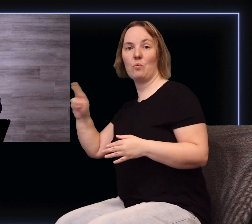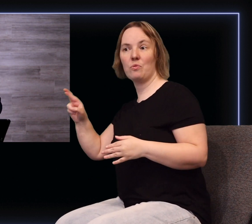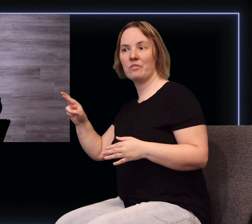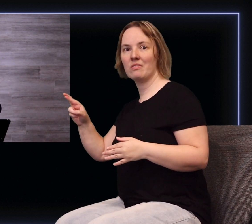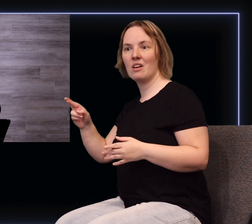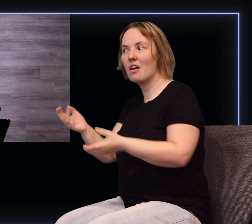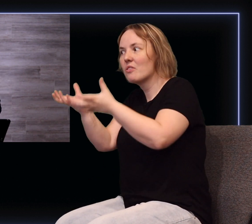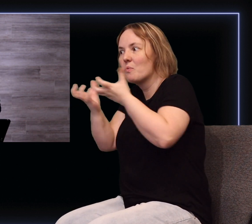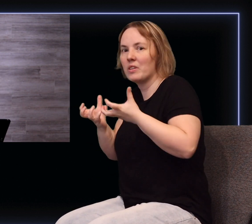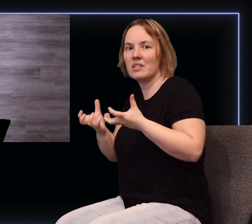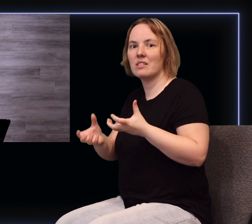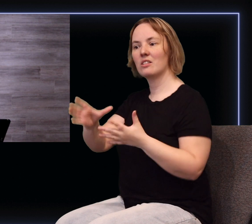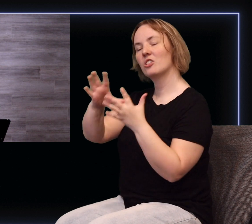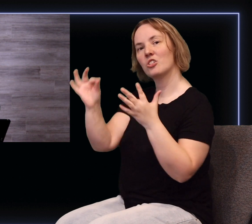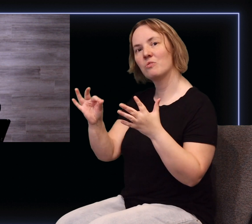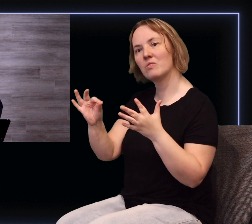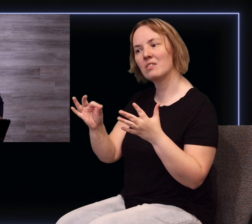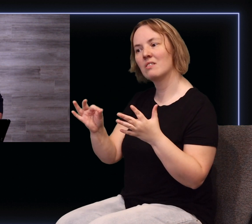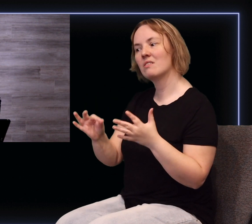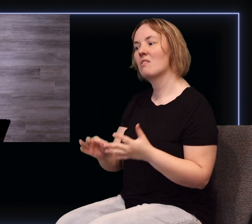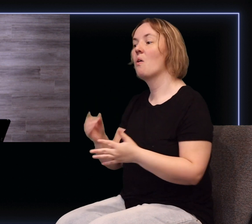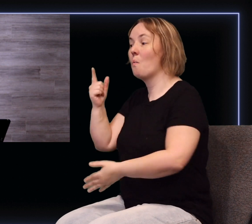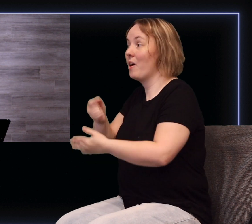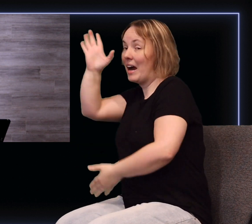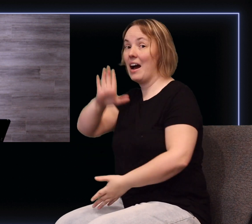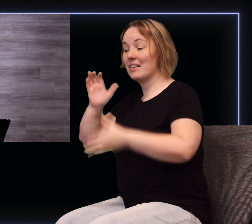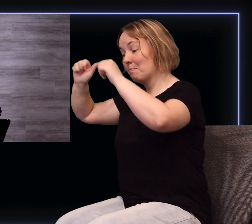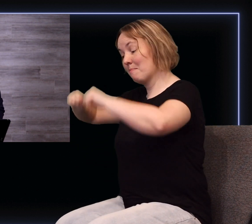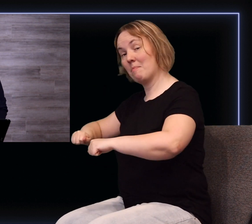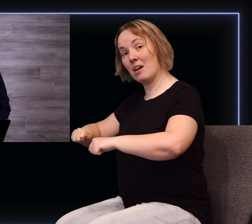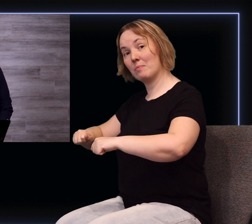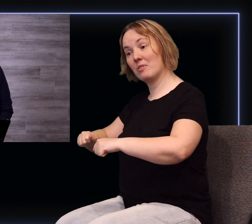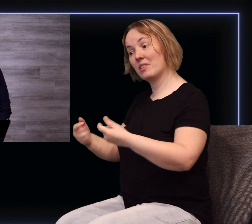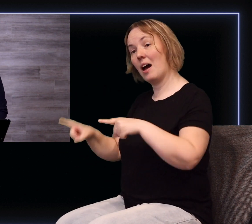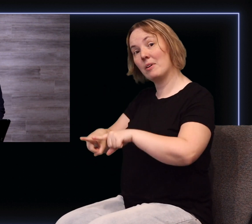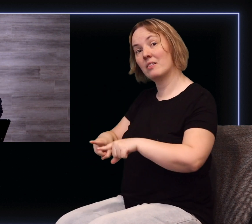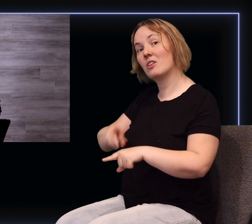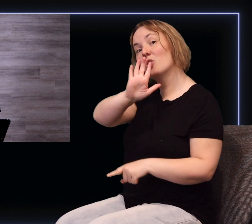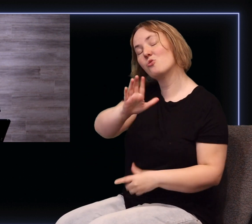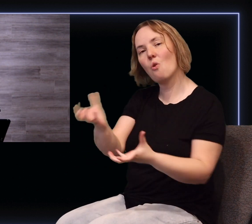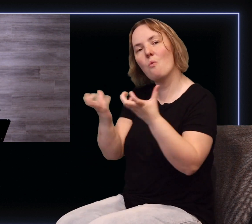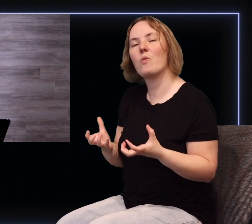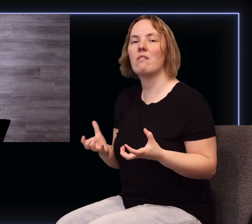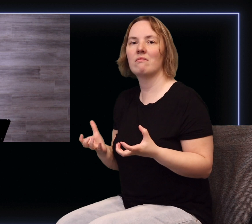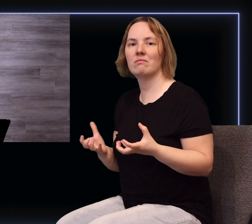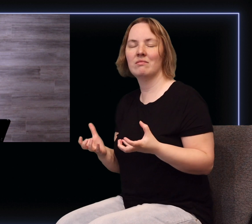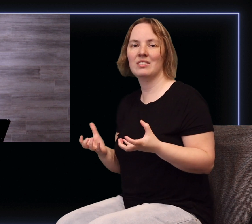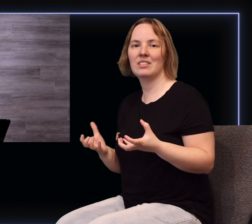to choose that thing that God has made possible to happen. Your will comes into play